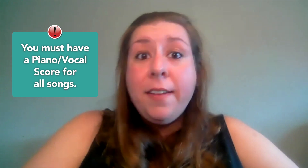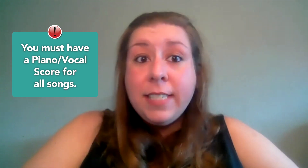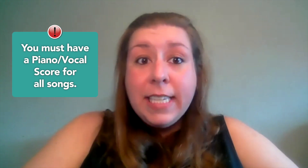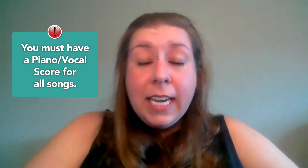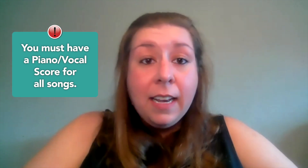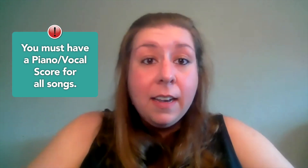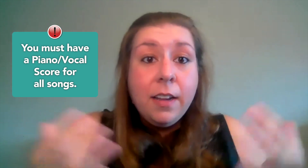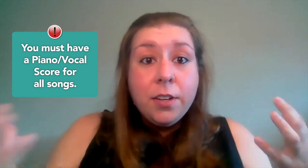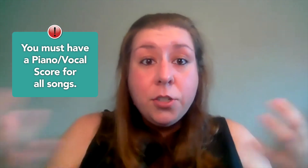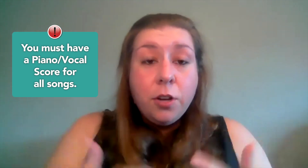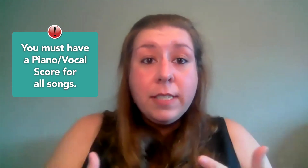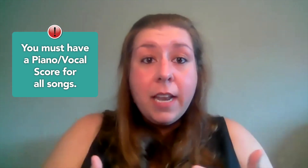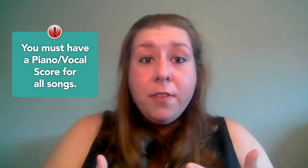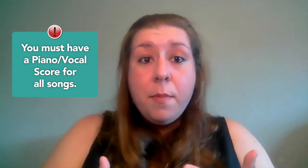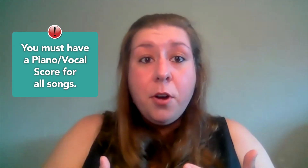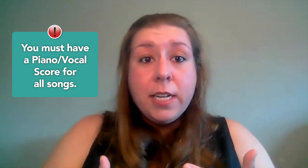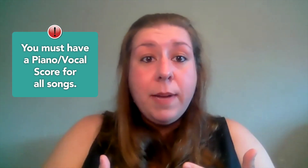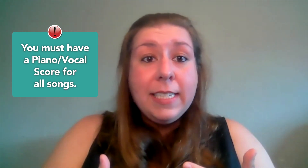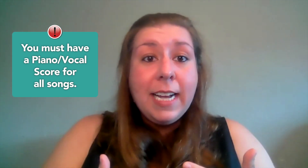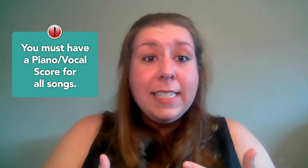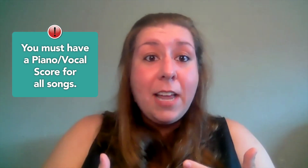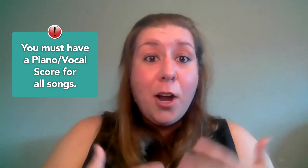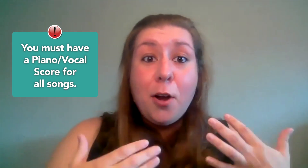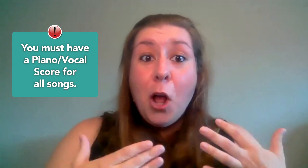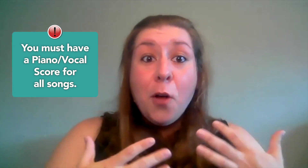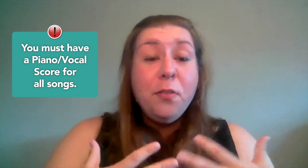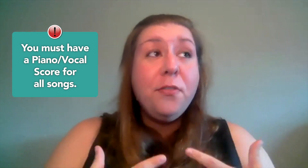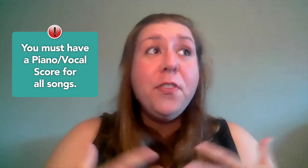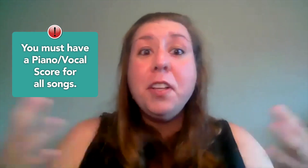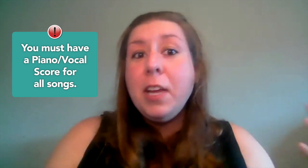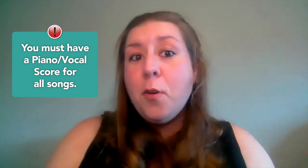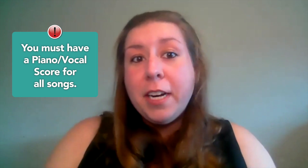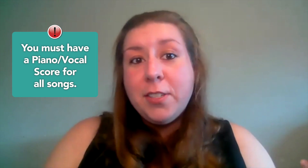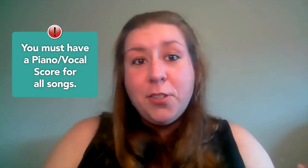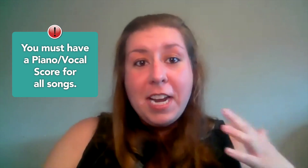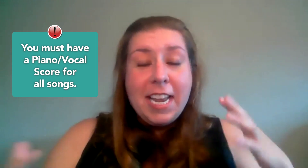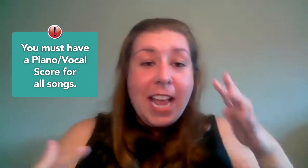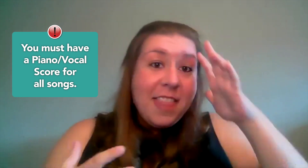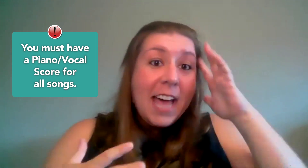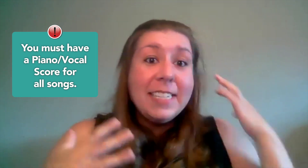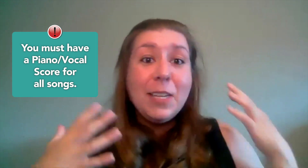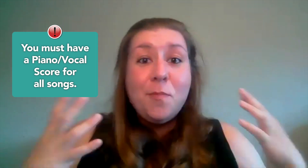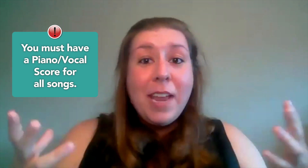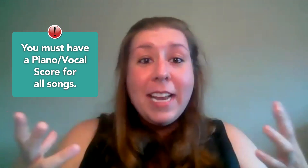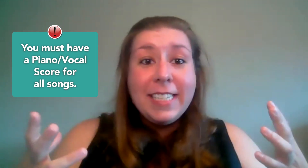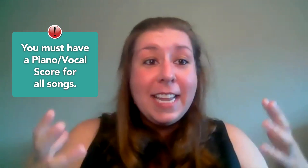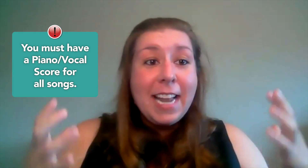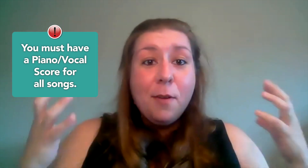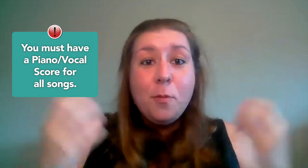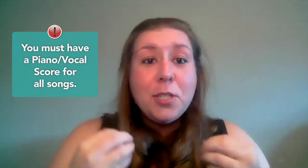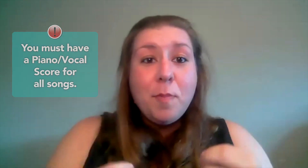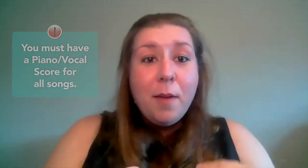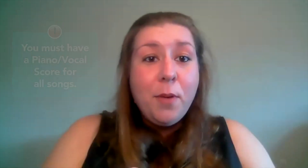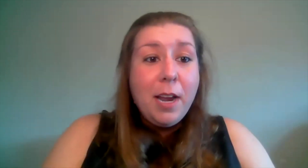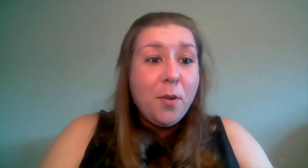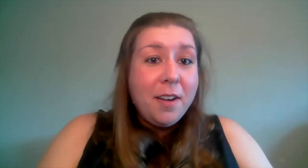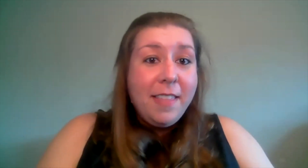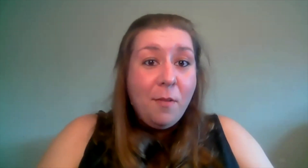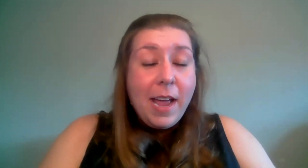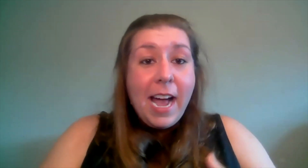have seen shows that have come across my desk that are fully orchestrated and that is amazing and i wish my brain worked that way